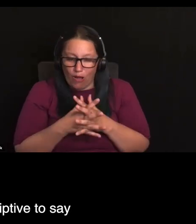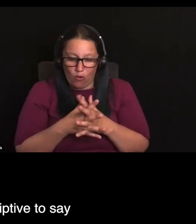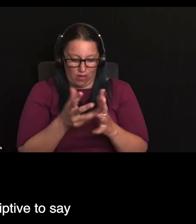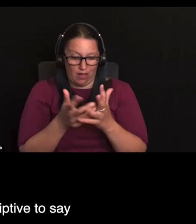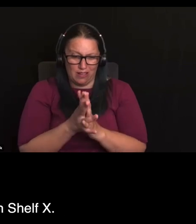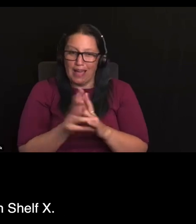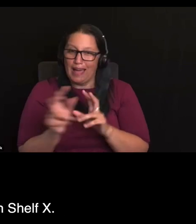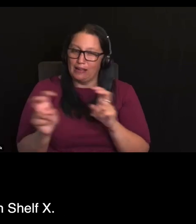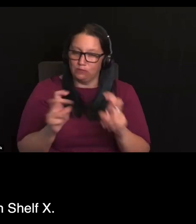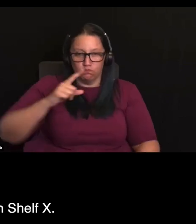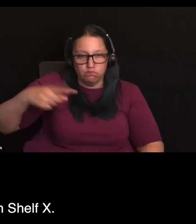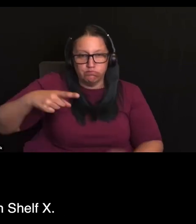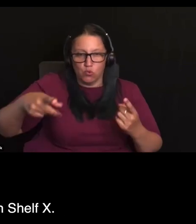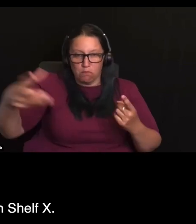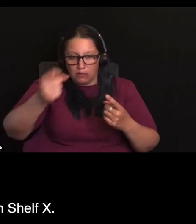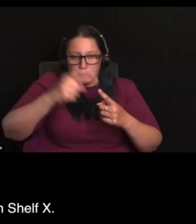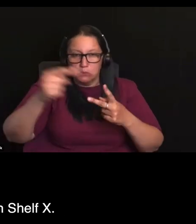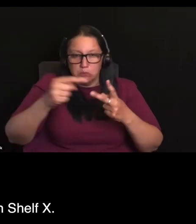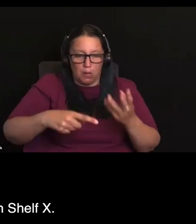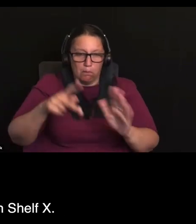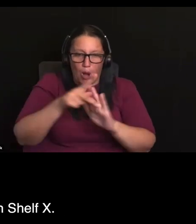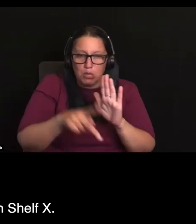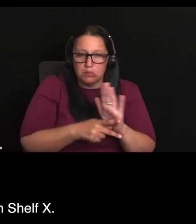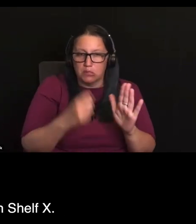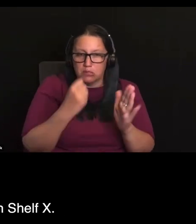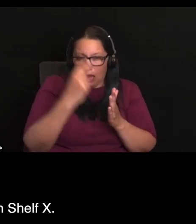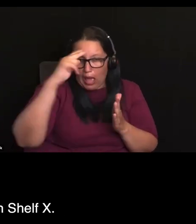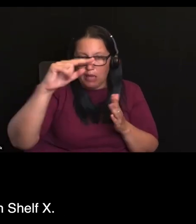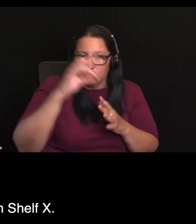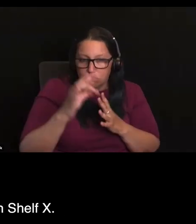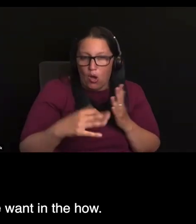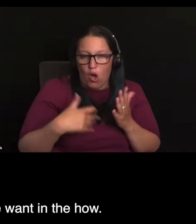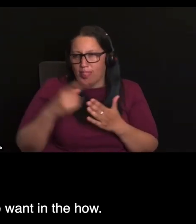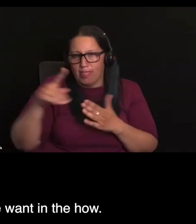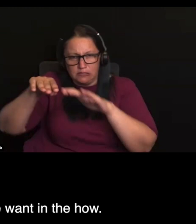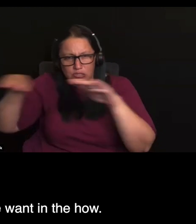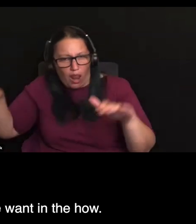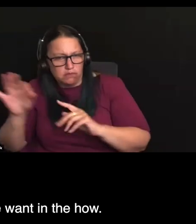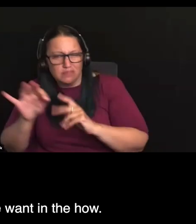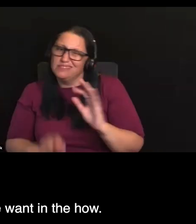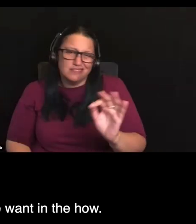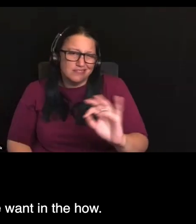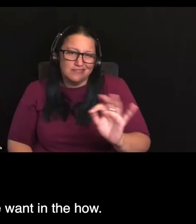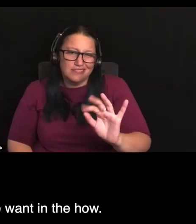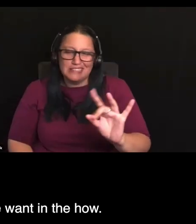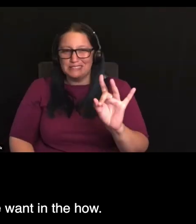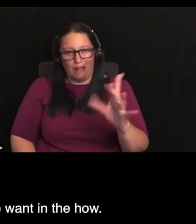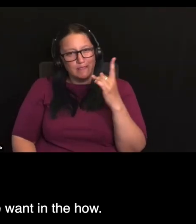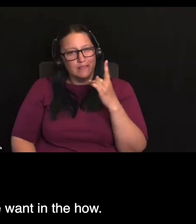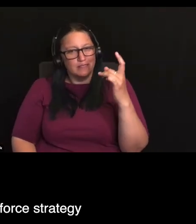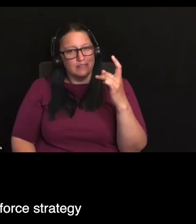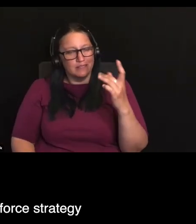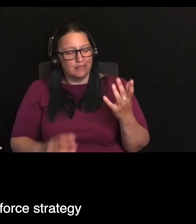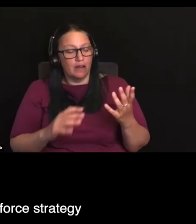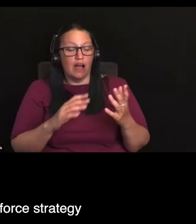prescriptive to say we want to see, you know, policy A on shelf X. We're really talking about what we want in the how.